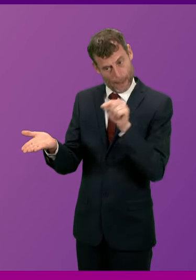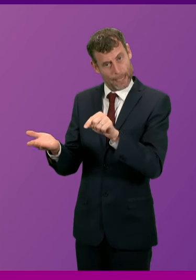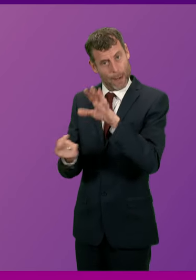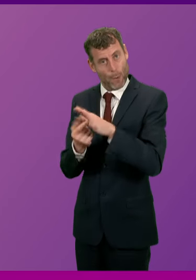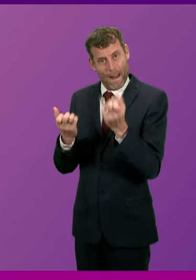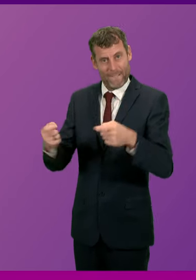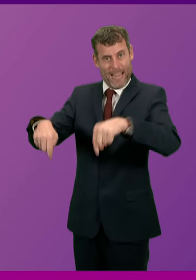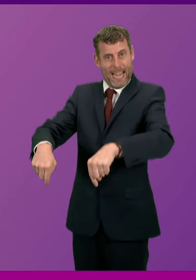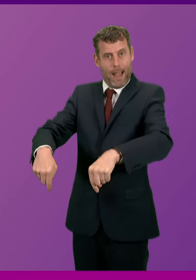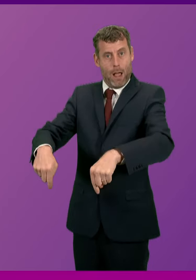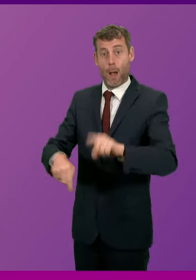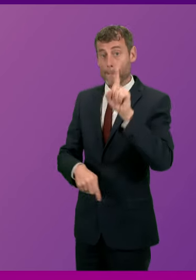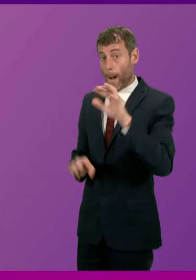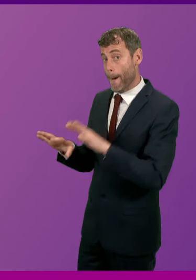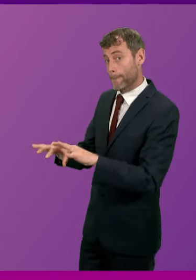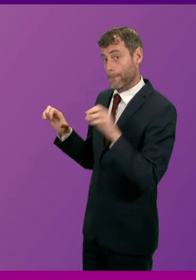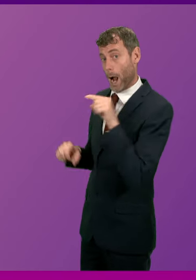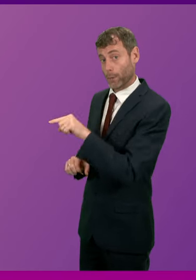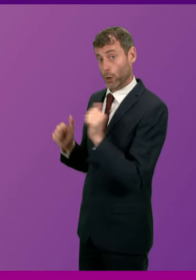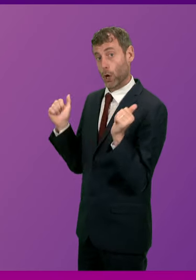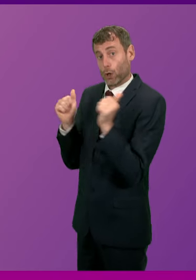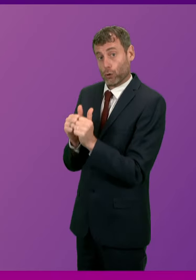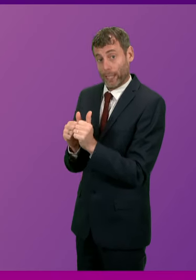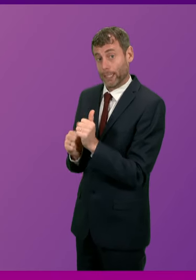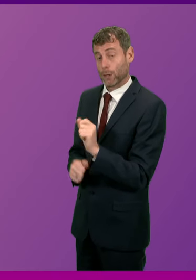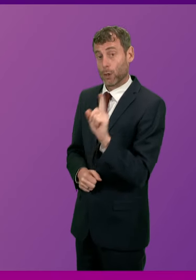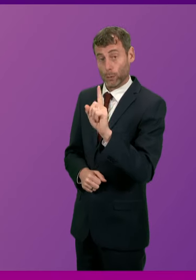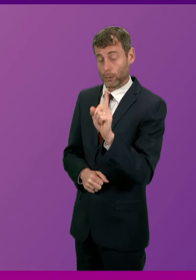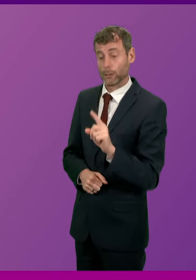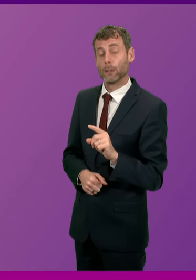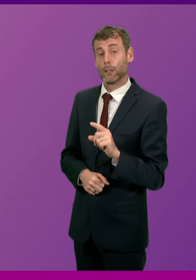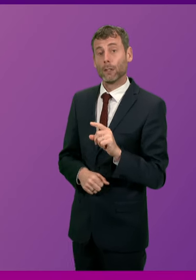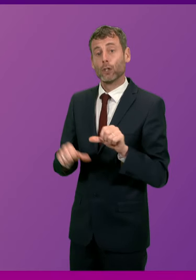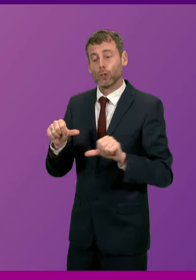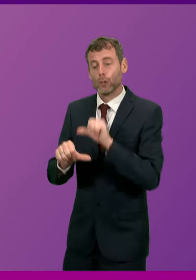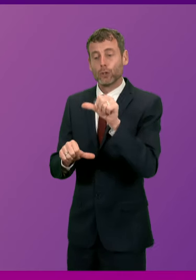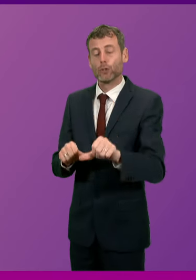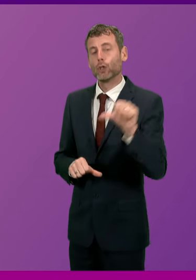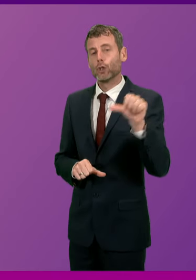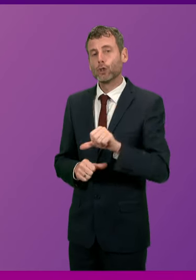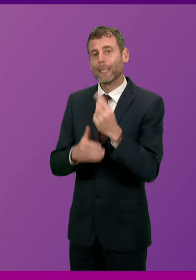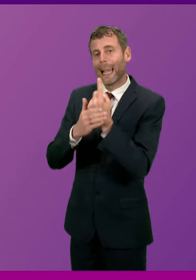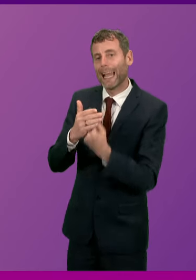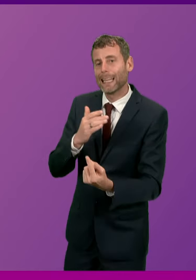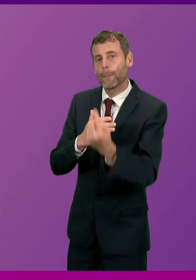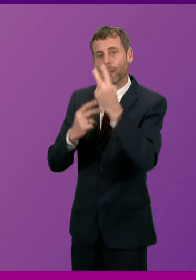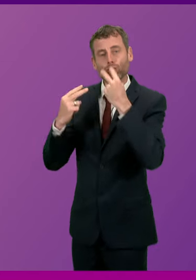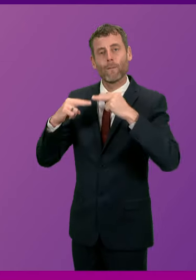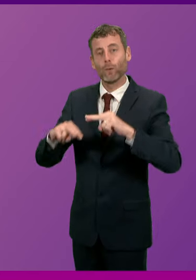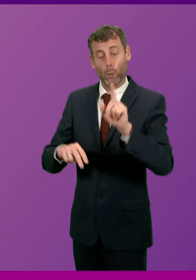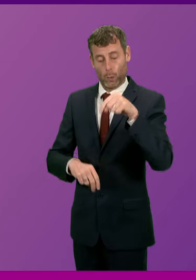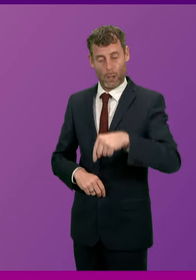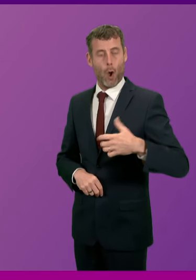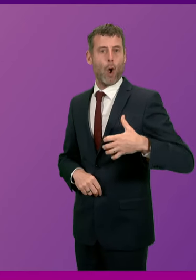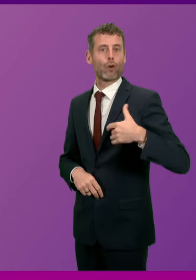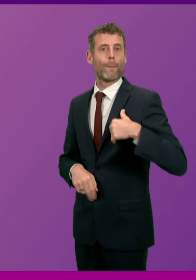Parliament agreed last night that the parliamentary corporate body should initiate an independent review of the Parliament's complaint process